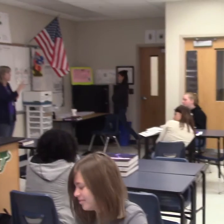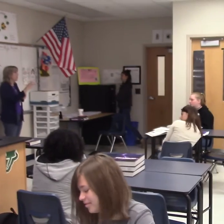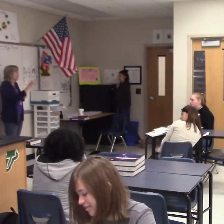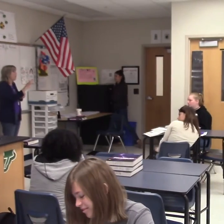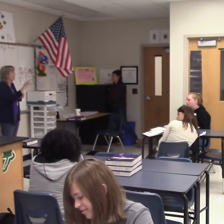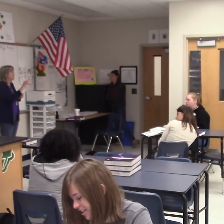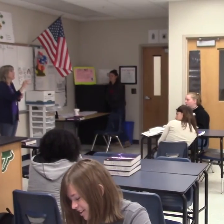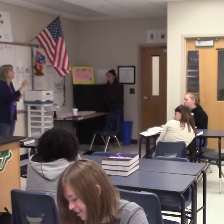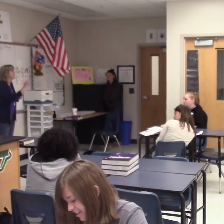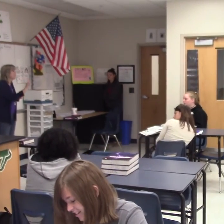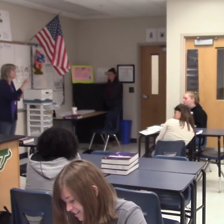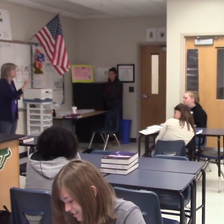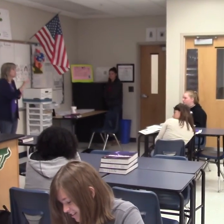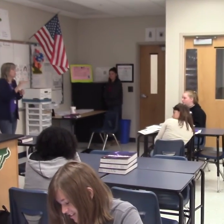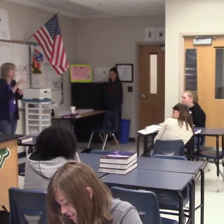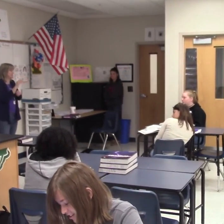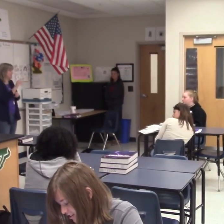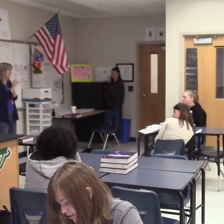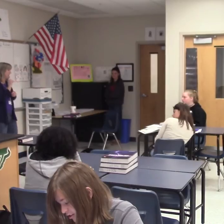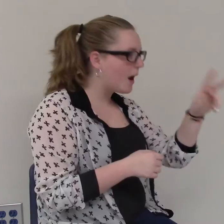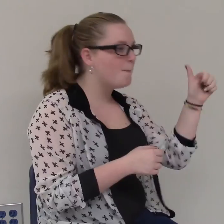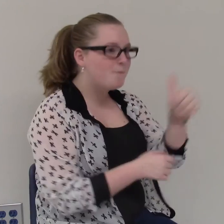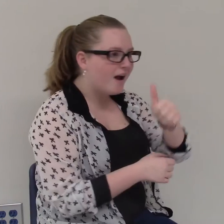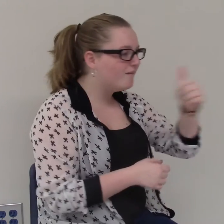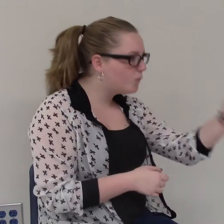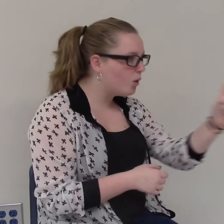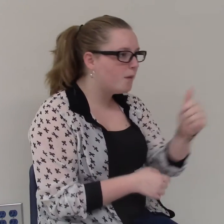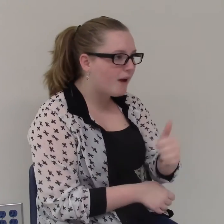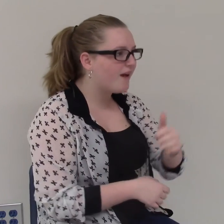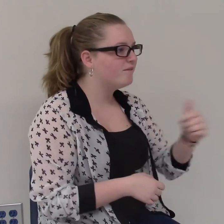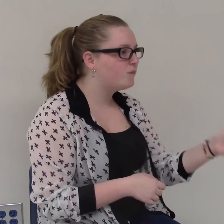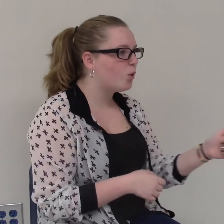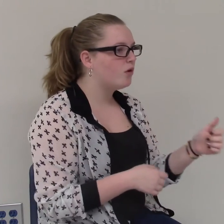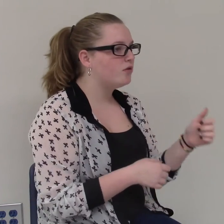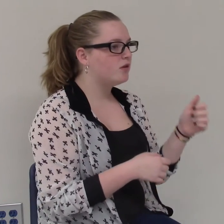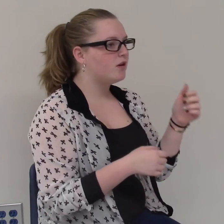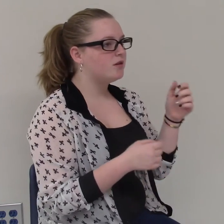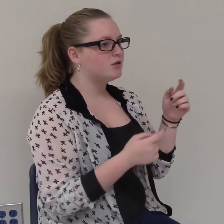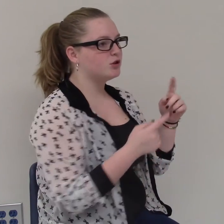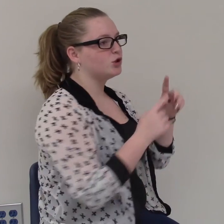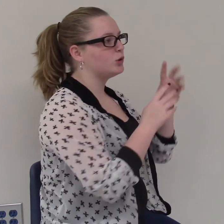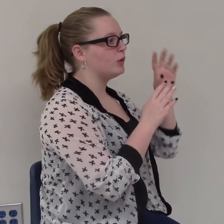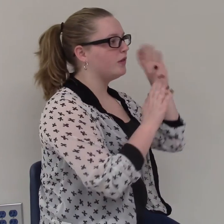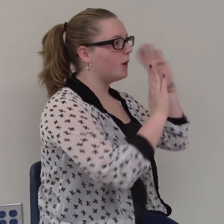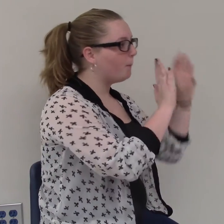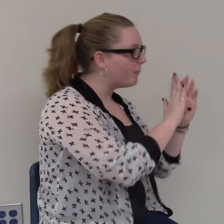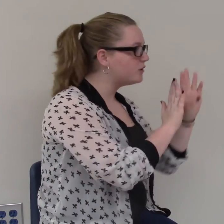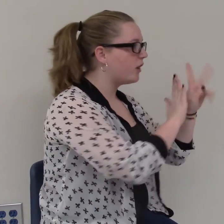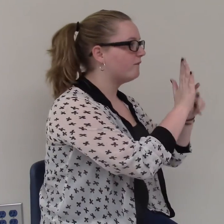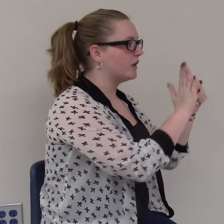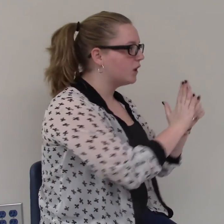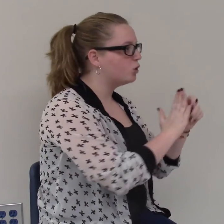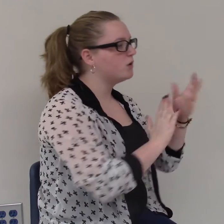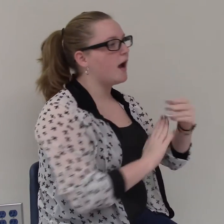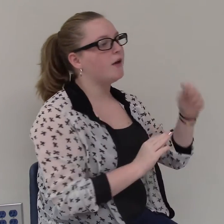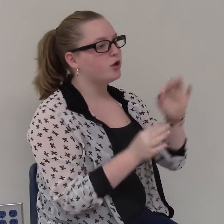I just have to look at the interpreter, and then I go back and forth trying to look at the movie, get what's on the video, and look at the interpreter at the same time.